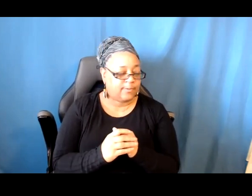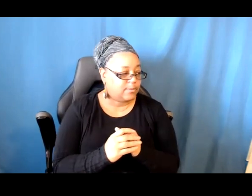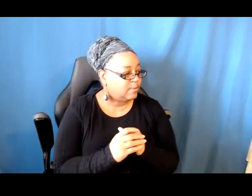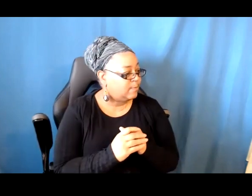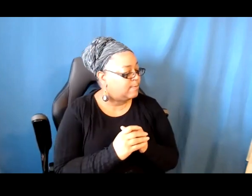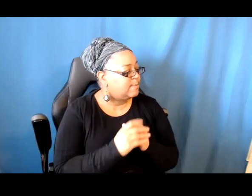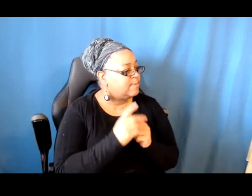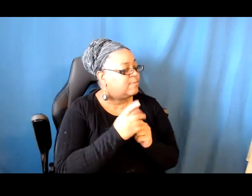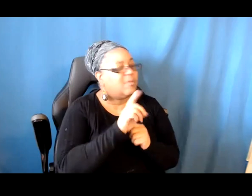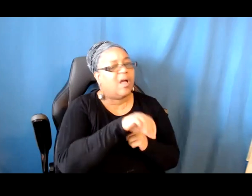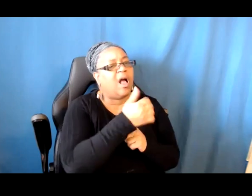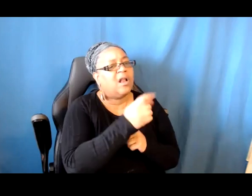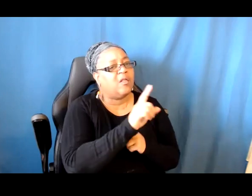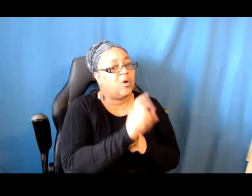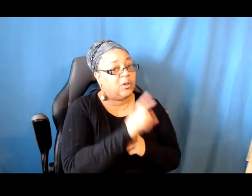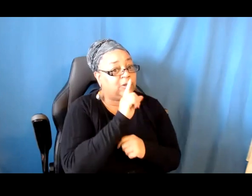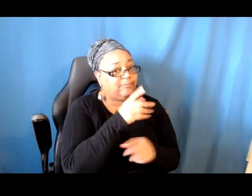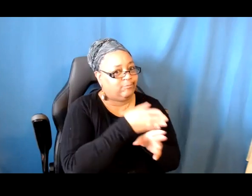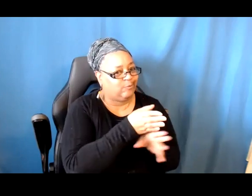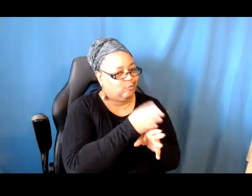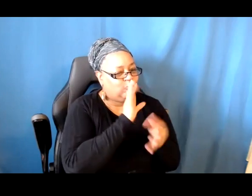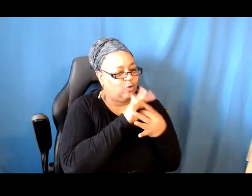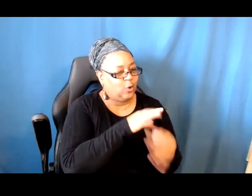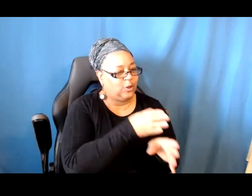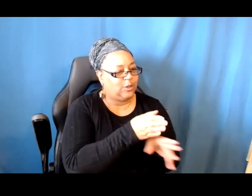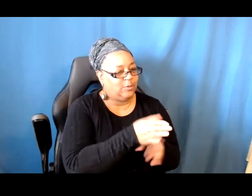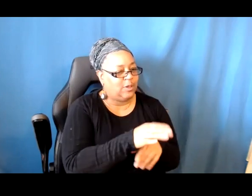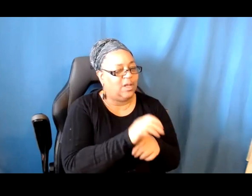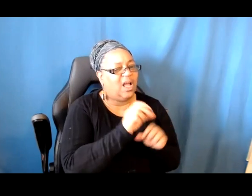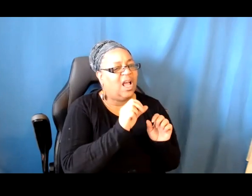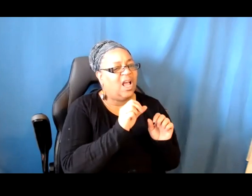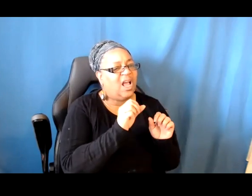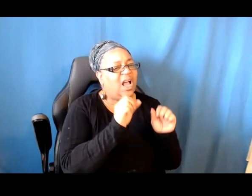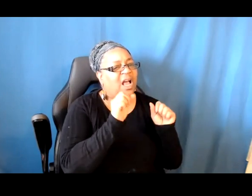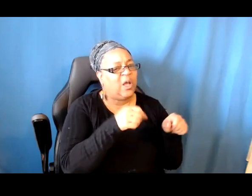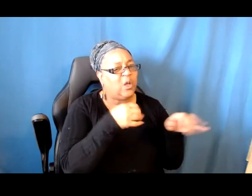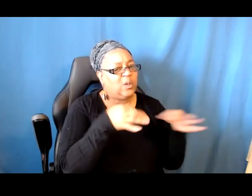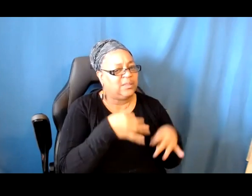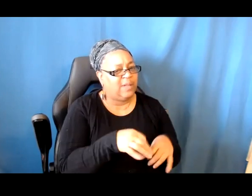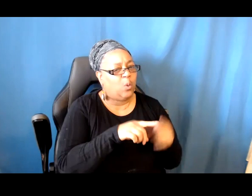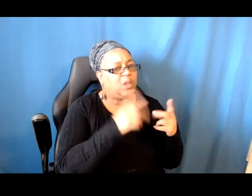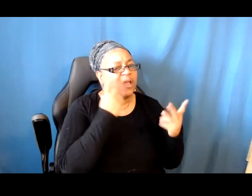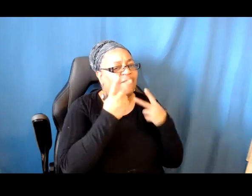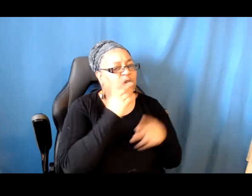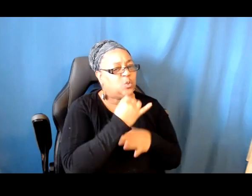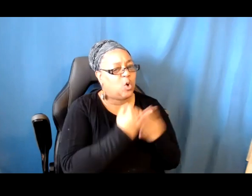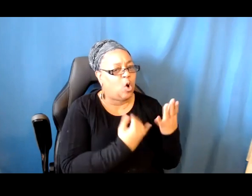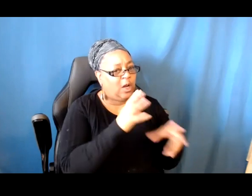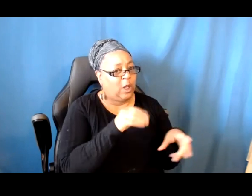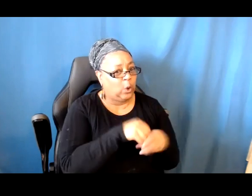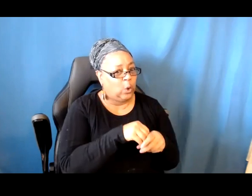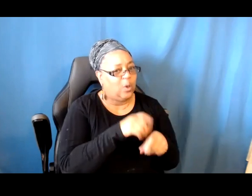Oh, here's another disciplinary question. Can you go for the visual art, what the visual art category includes and what is meant by time-based art?